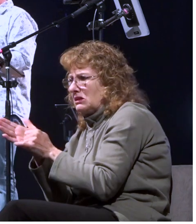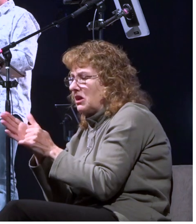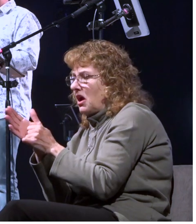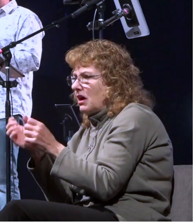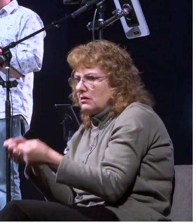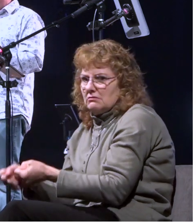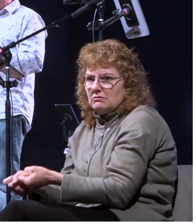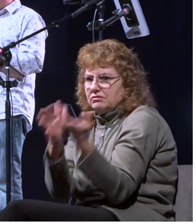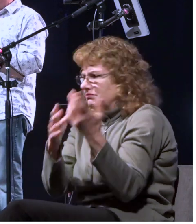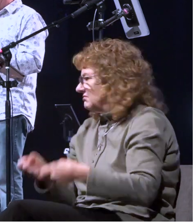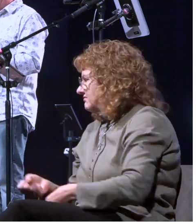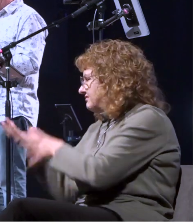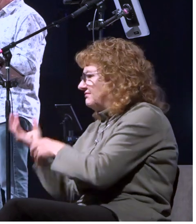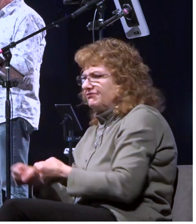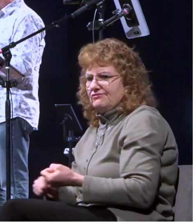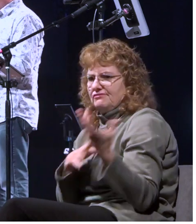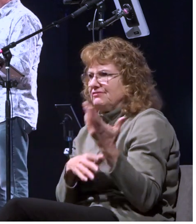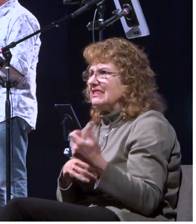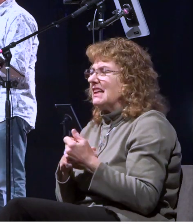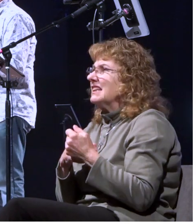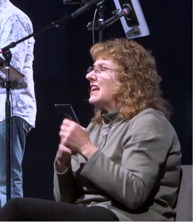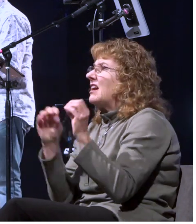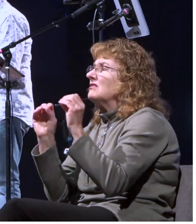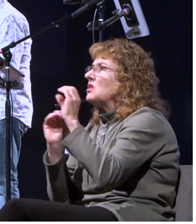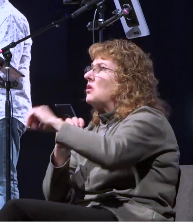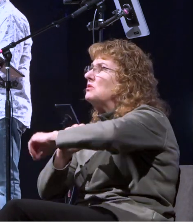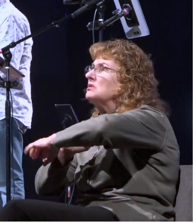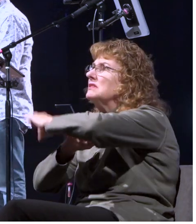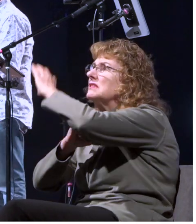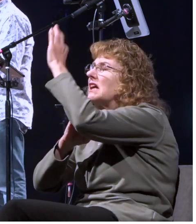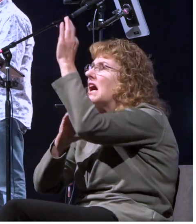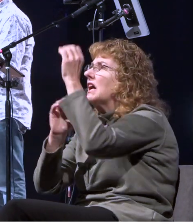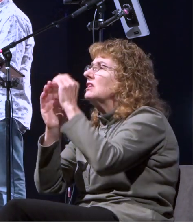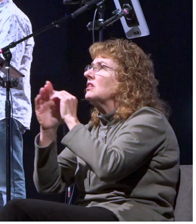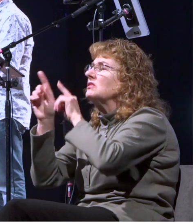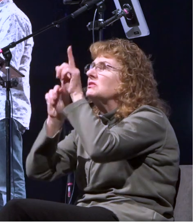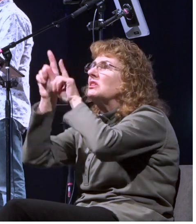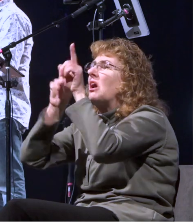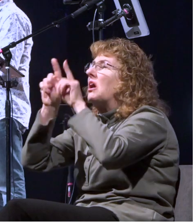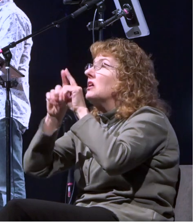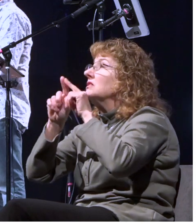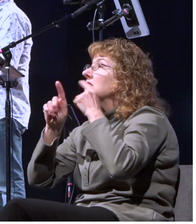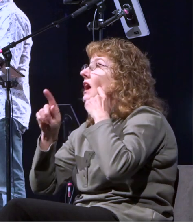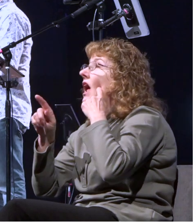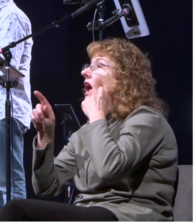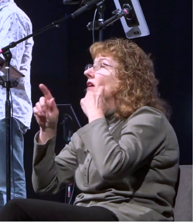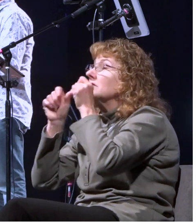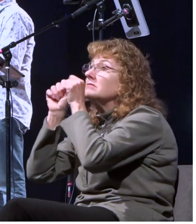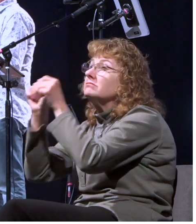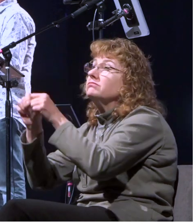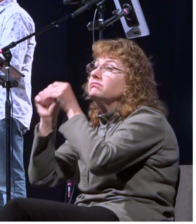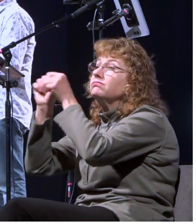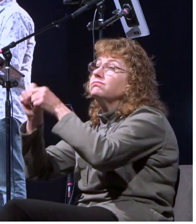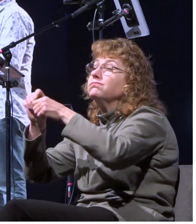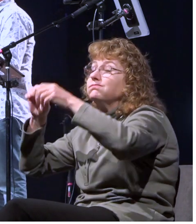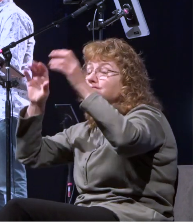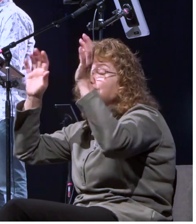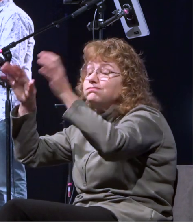nor stars appeared for many days and no small tempest beat on us get the weight of this all